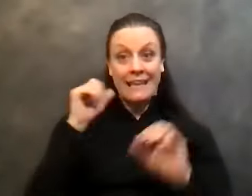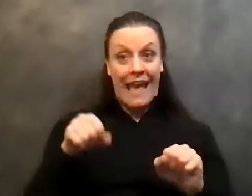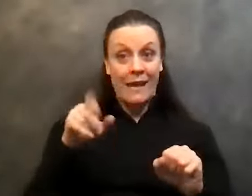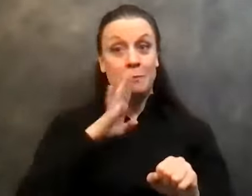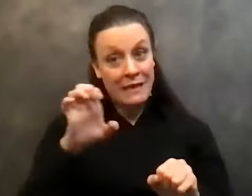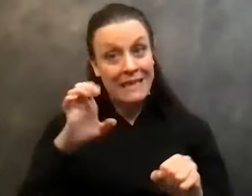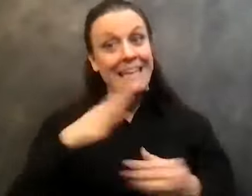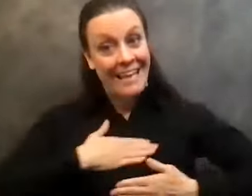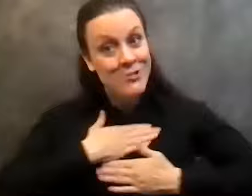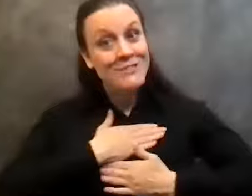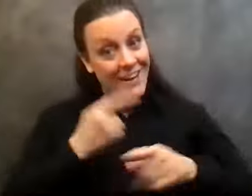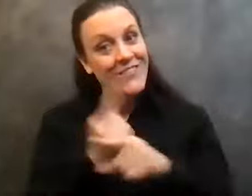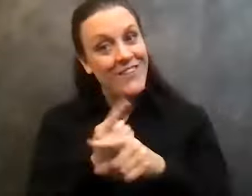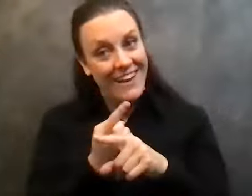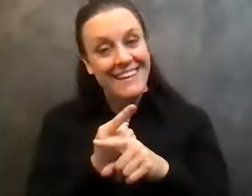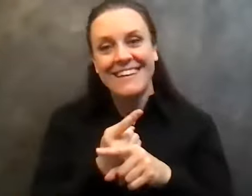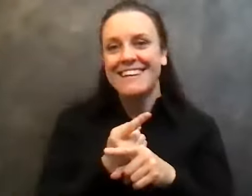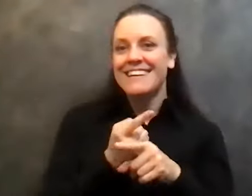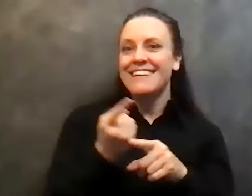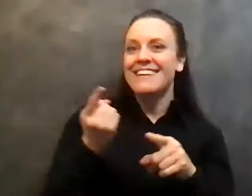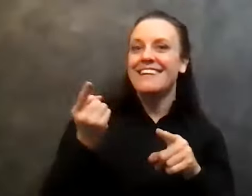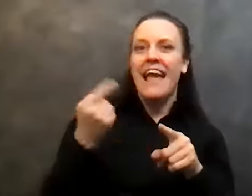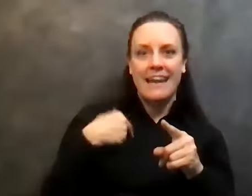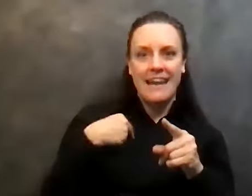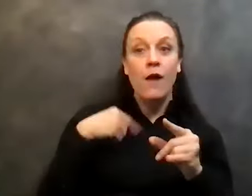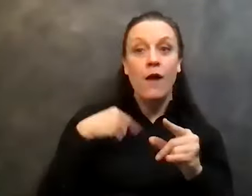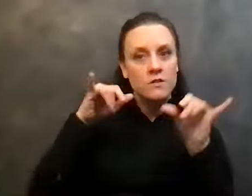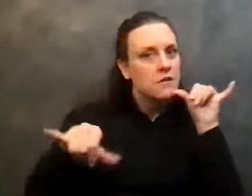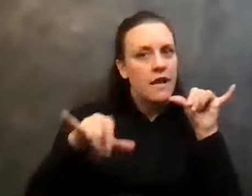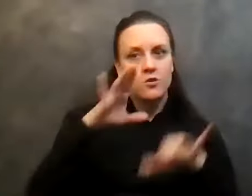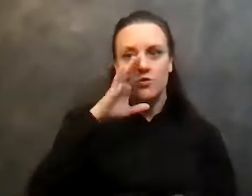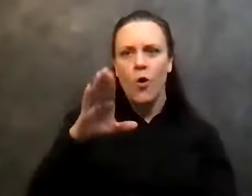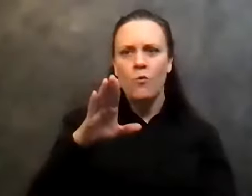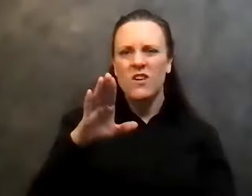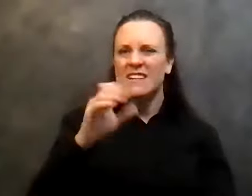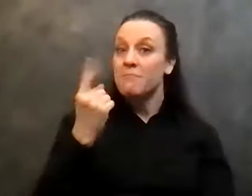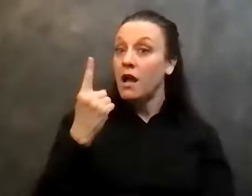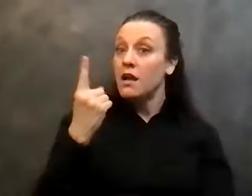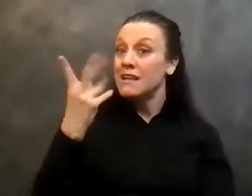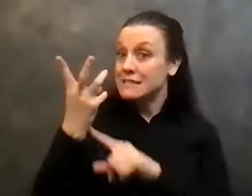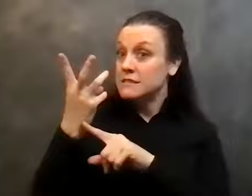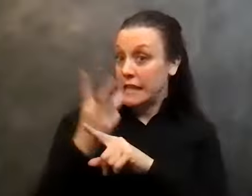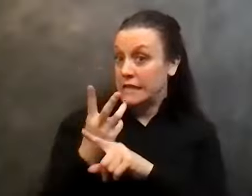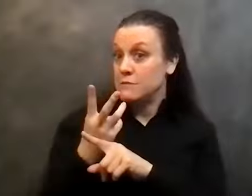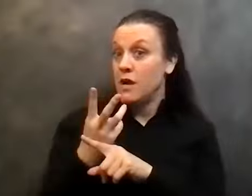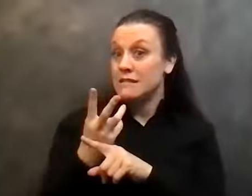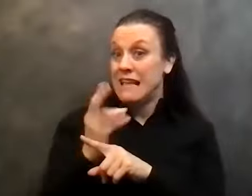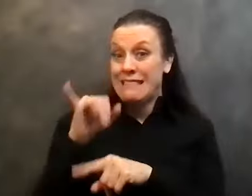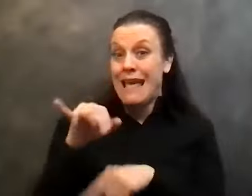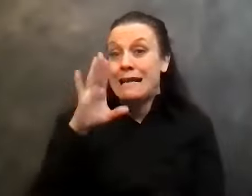And, and I was staying sober, but I, but I need, I need to tell you that mere sobriety, what